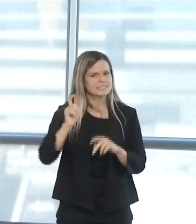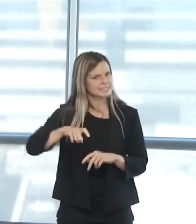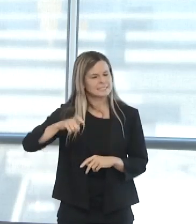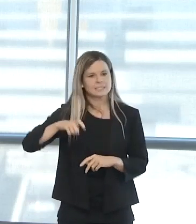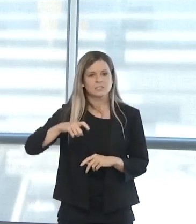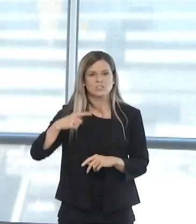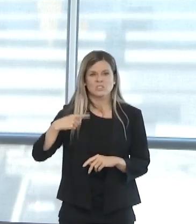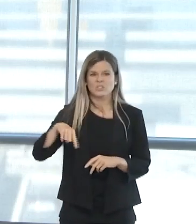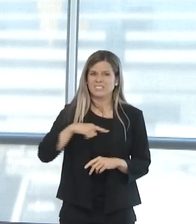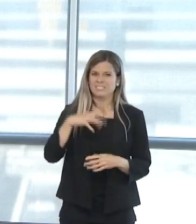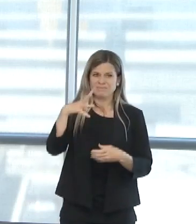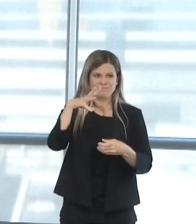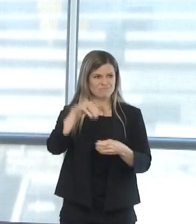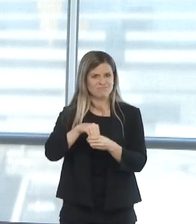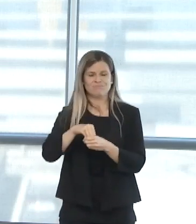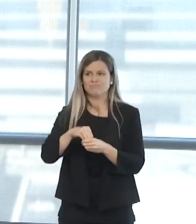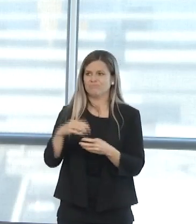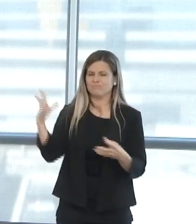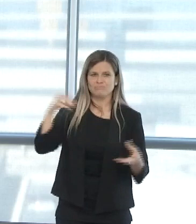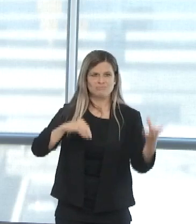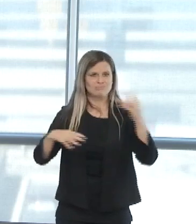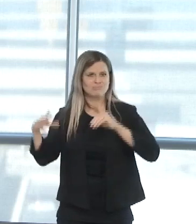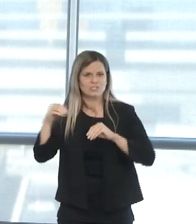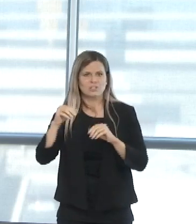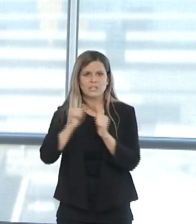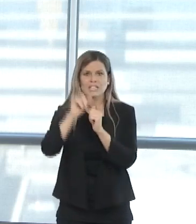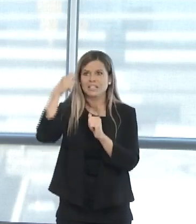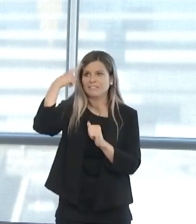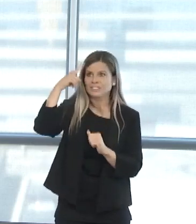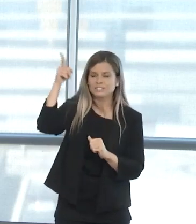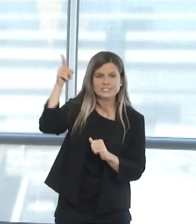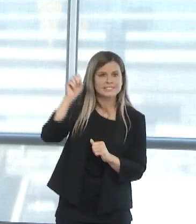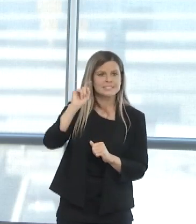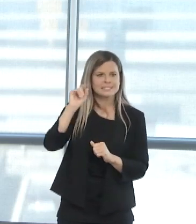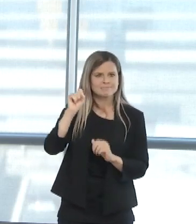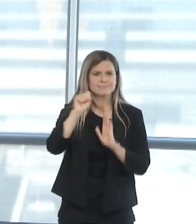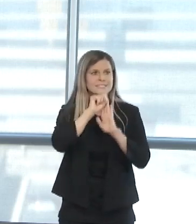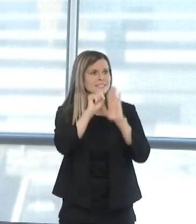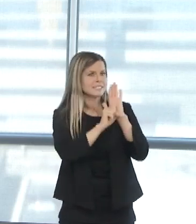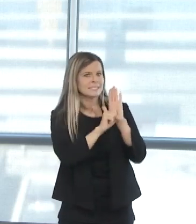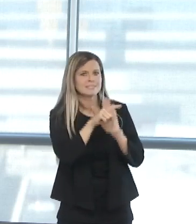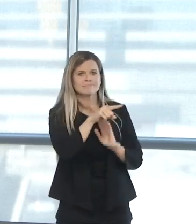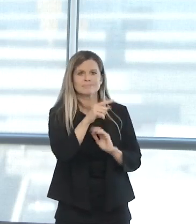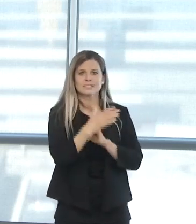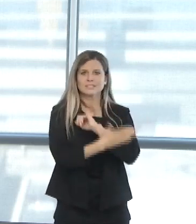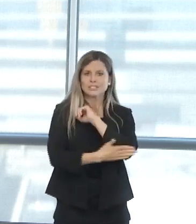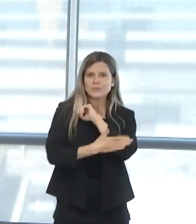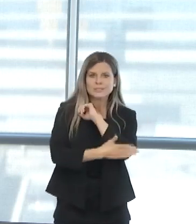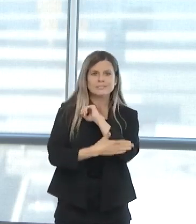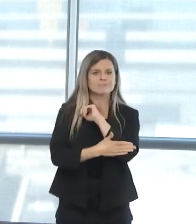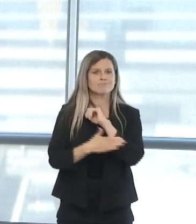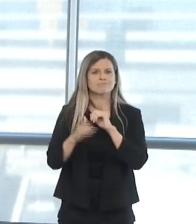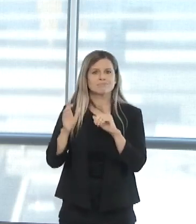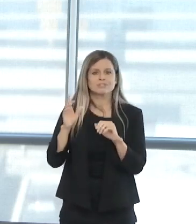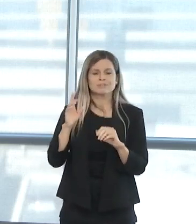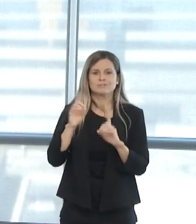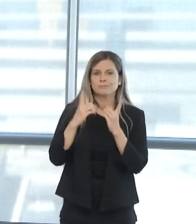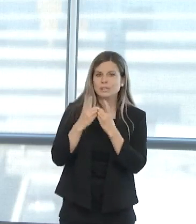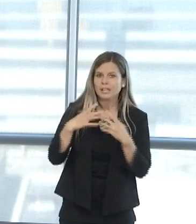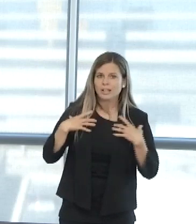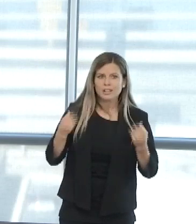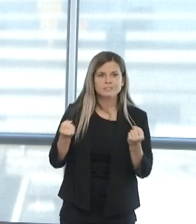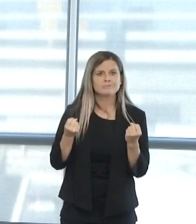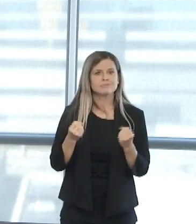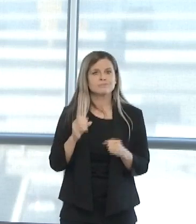with Governor Stitt, the state, the county and city departments of health, the Oklahoma Hospital Association,